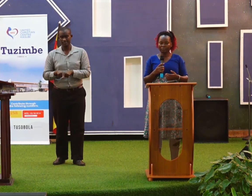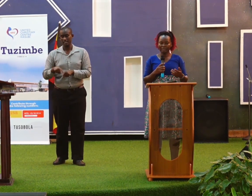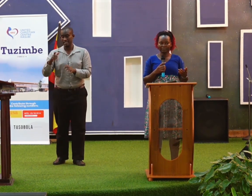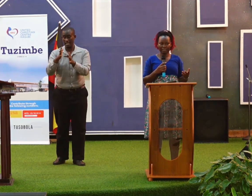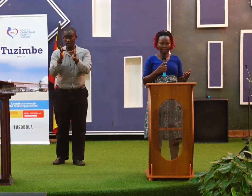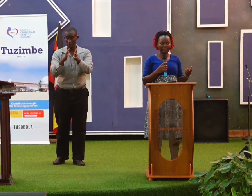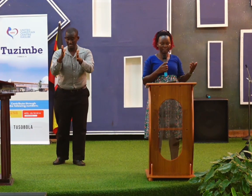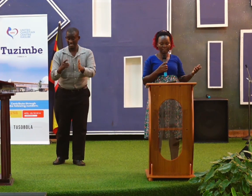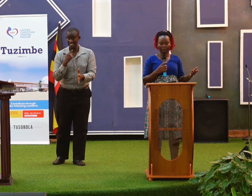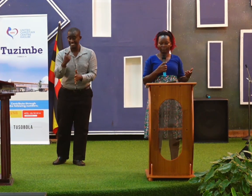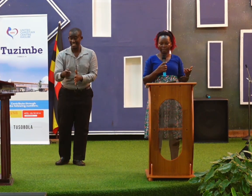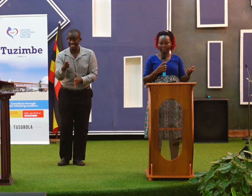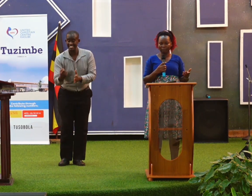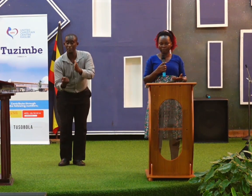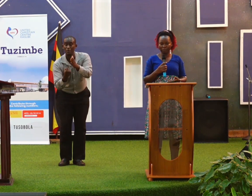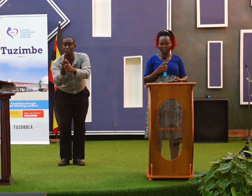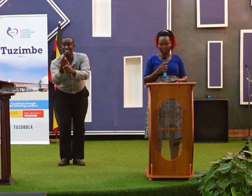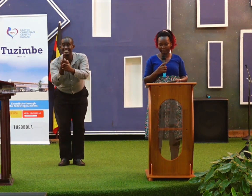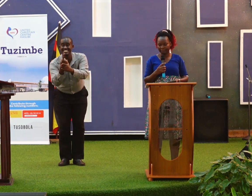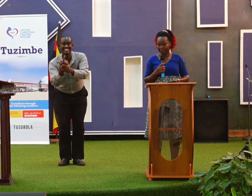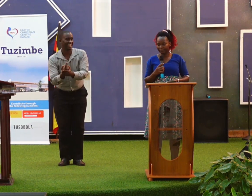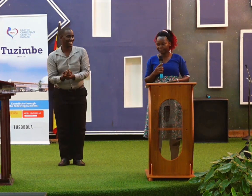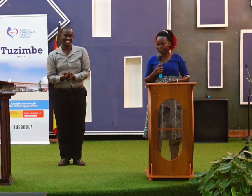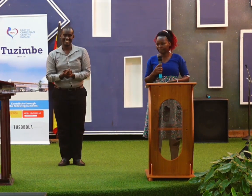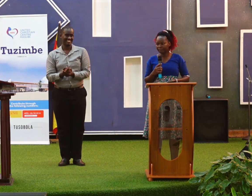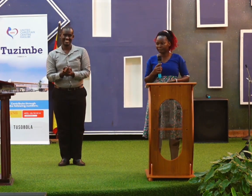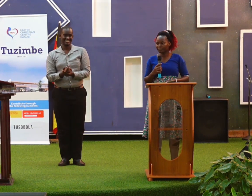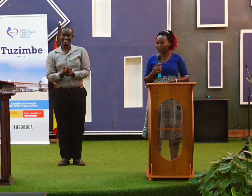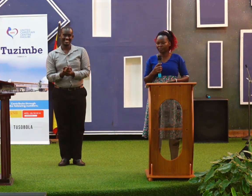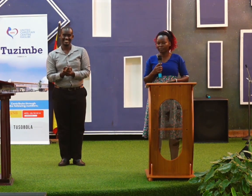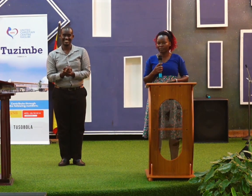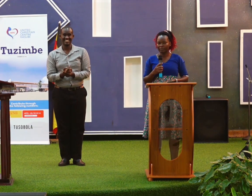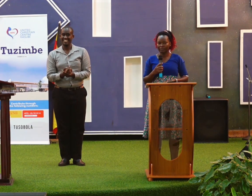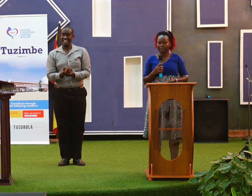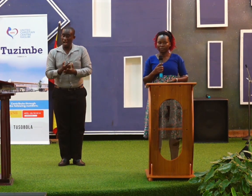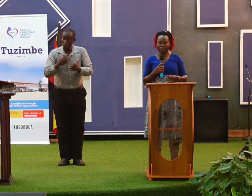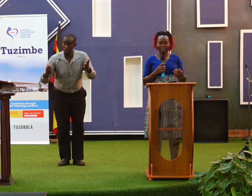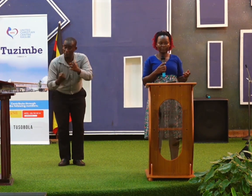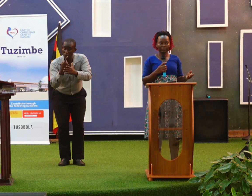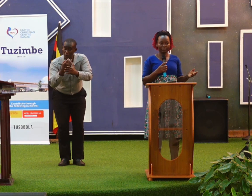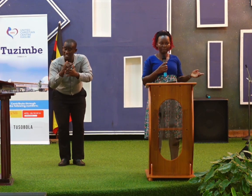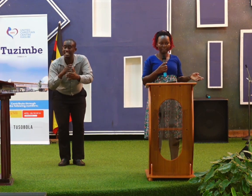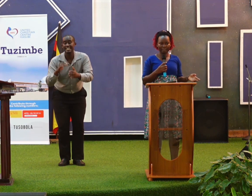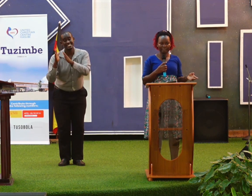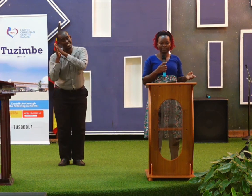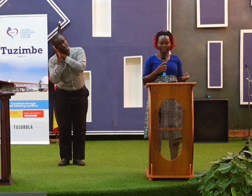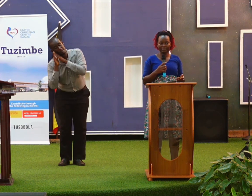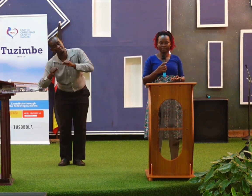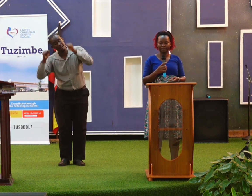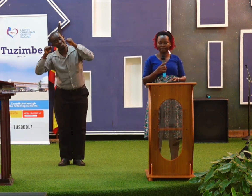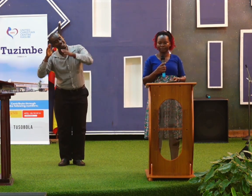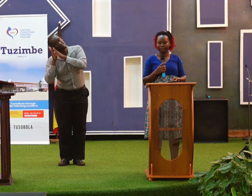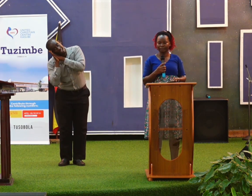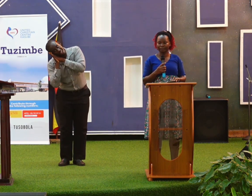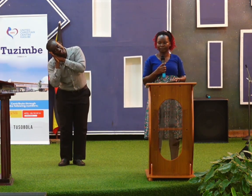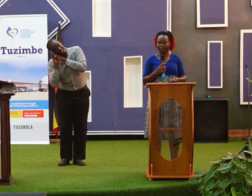he would have said this is a great opportunity to sleep in my master's bed.